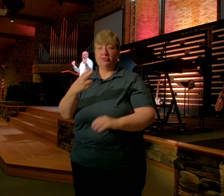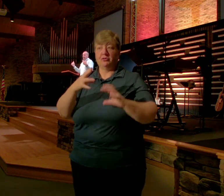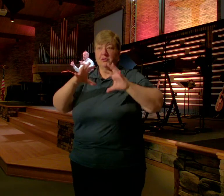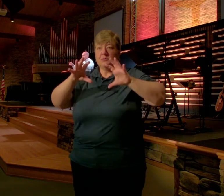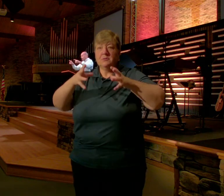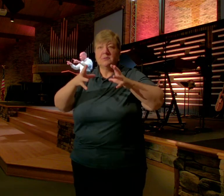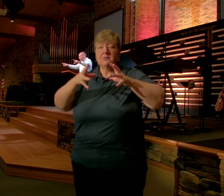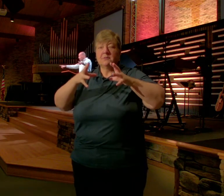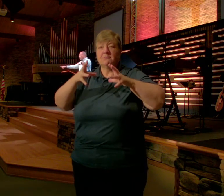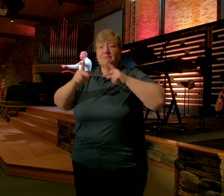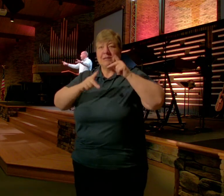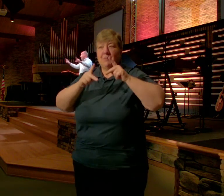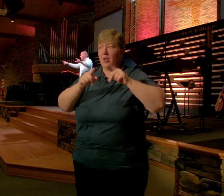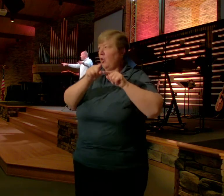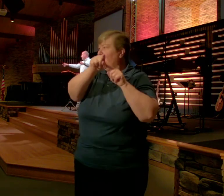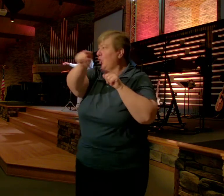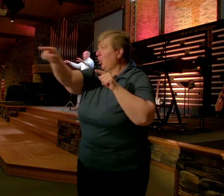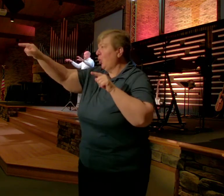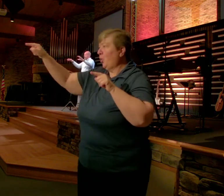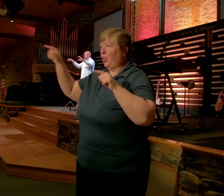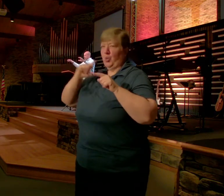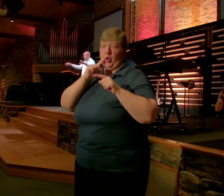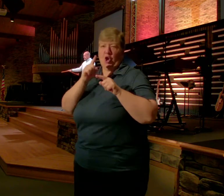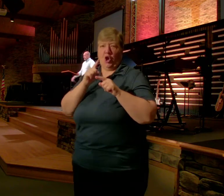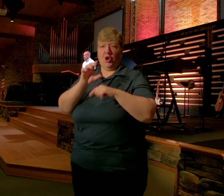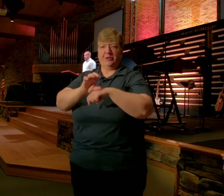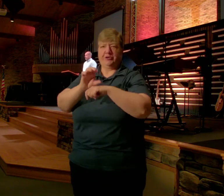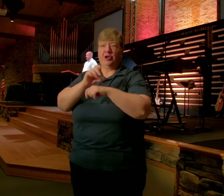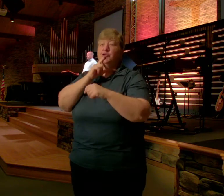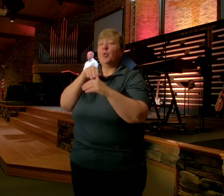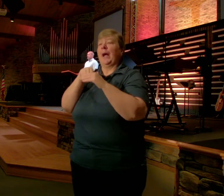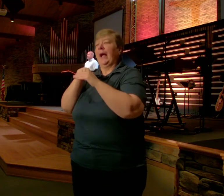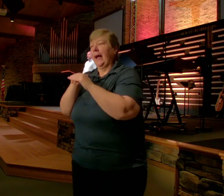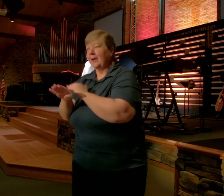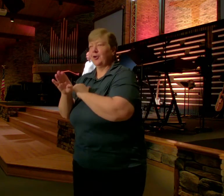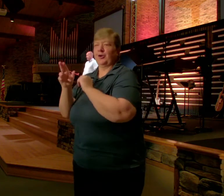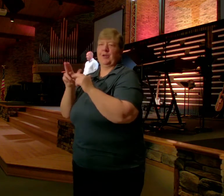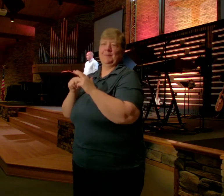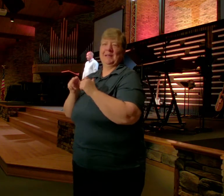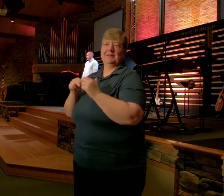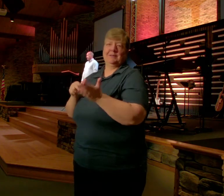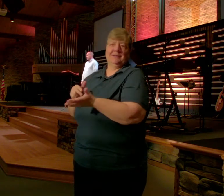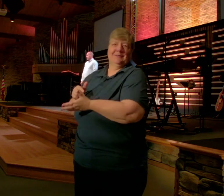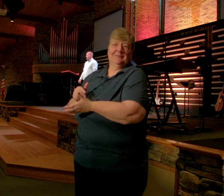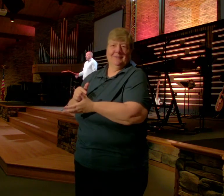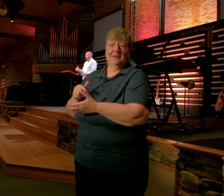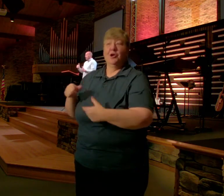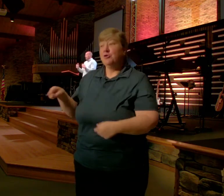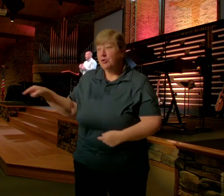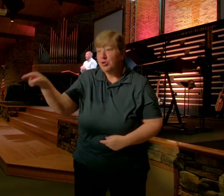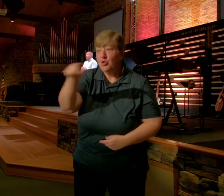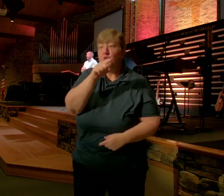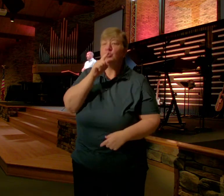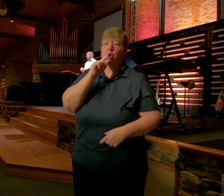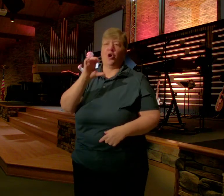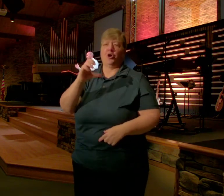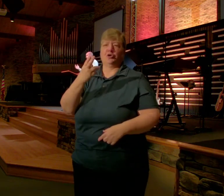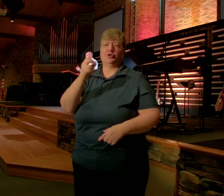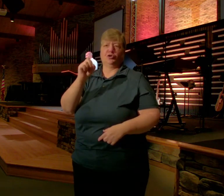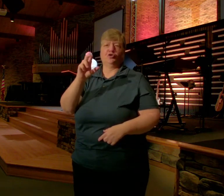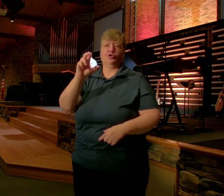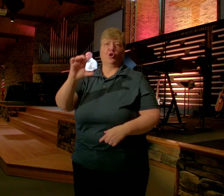weekend You Are The church You are the church So we're going to be looking At